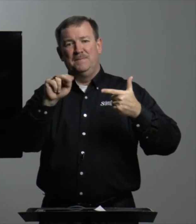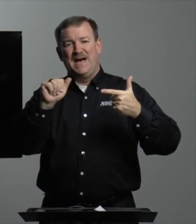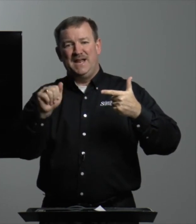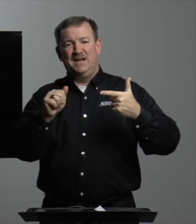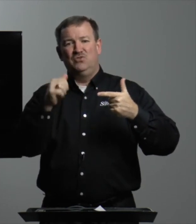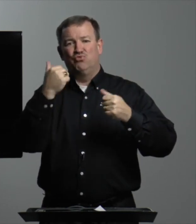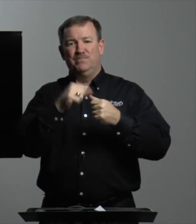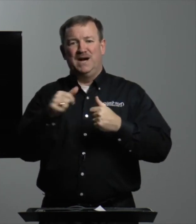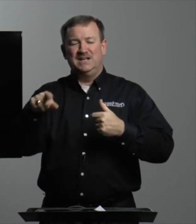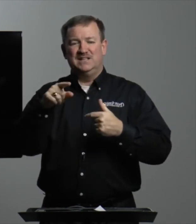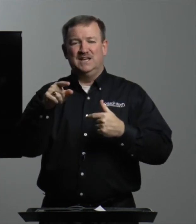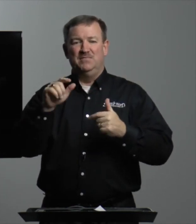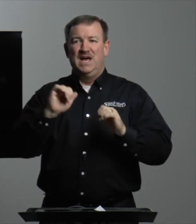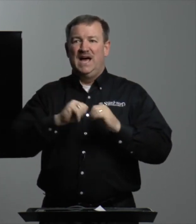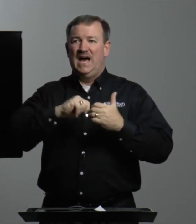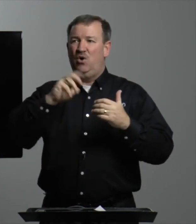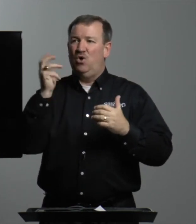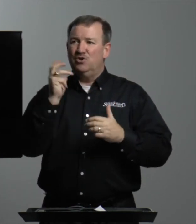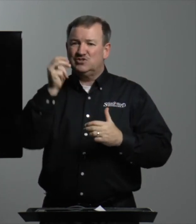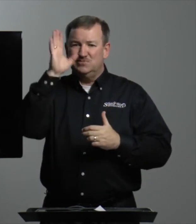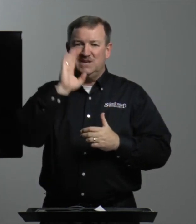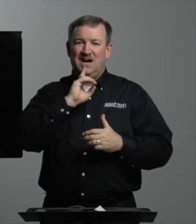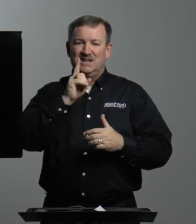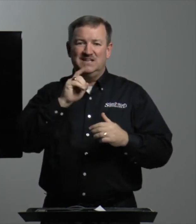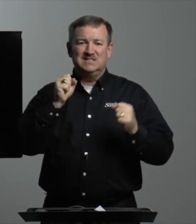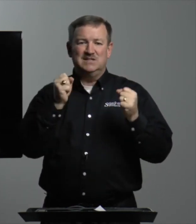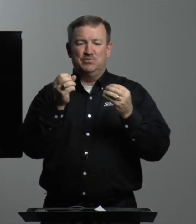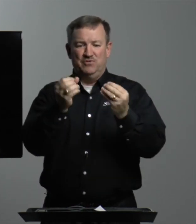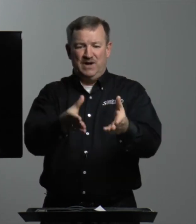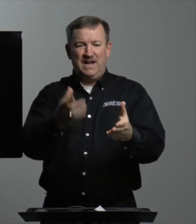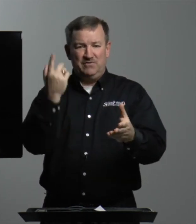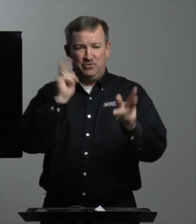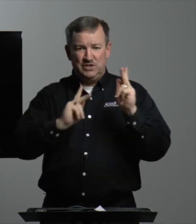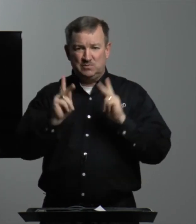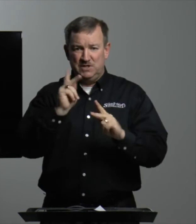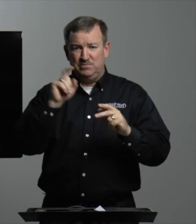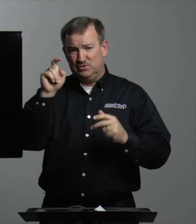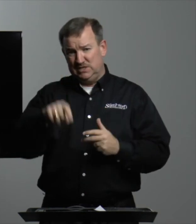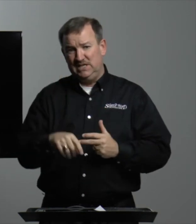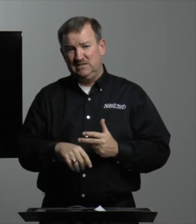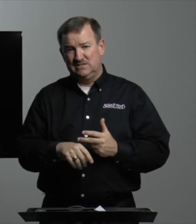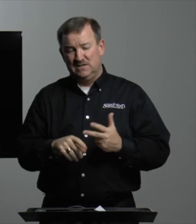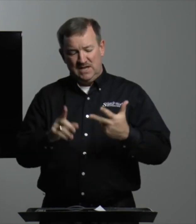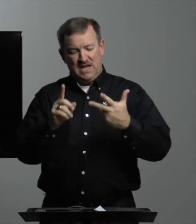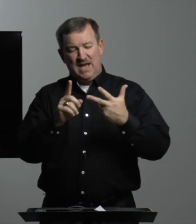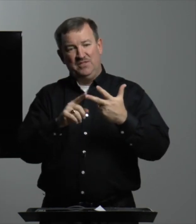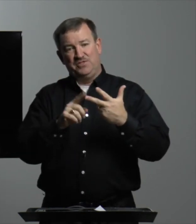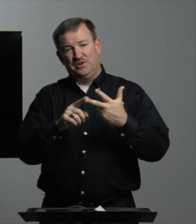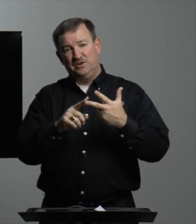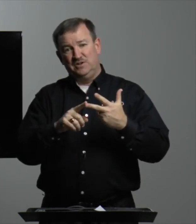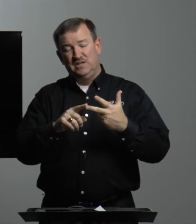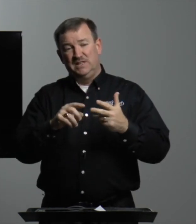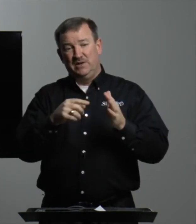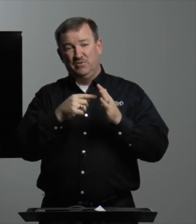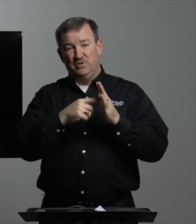the manna reminded them how awesome God is in providing for His people's needs. And third, they were